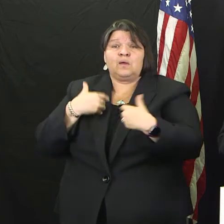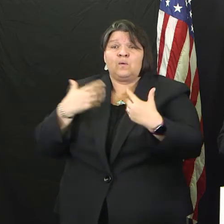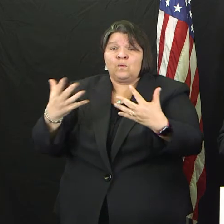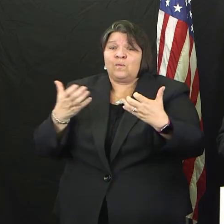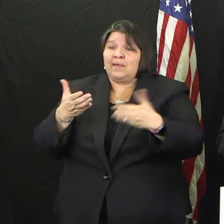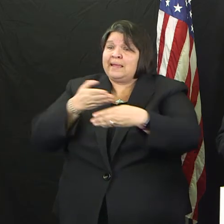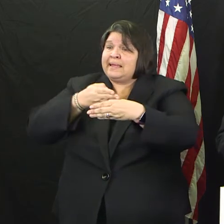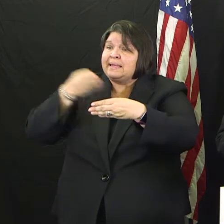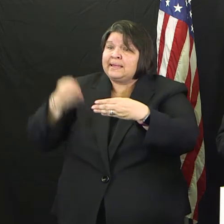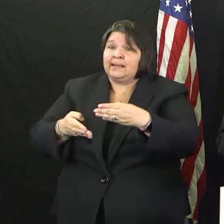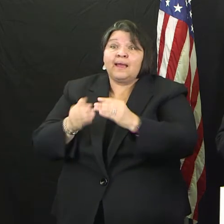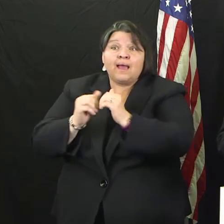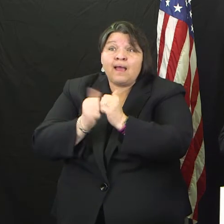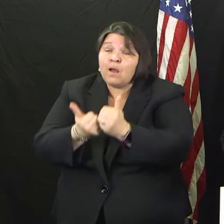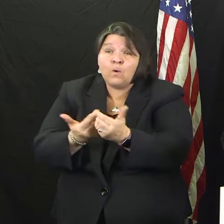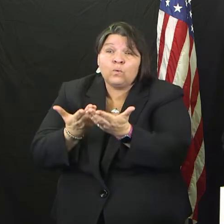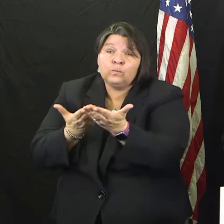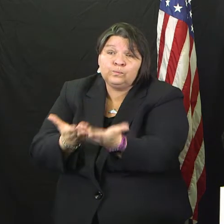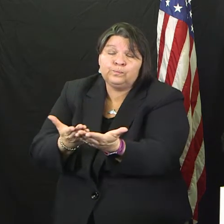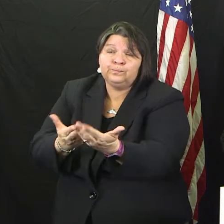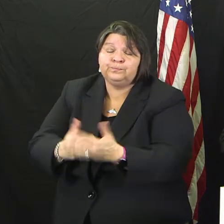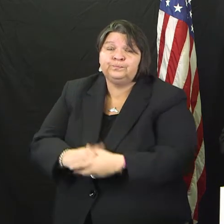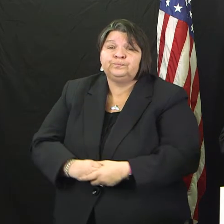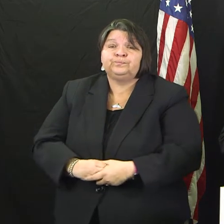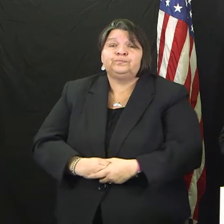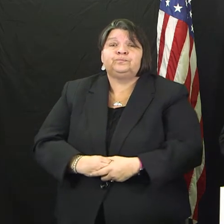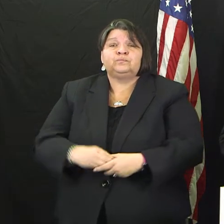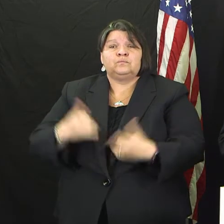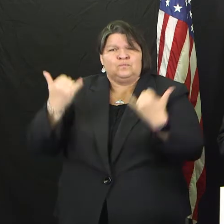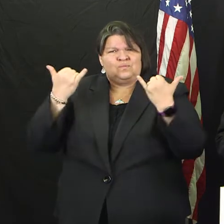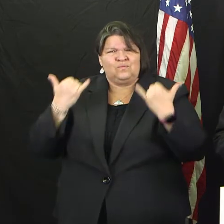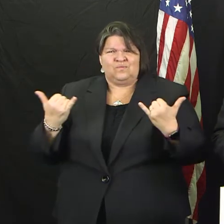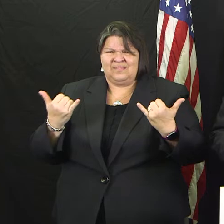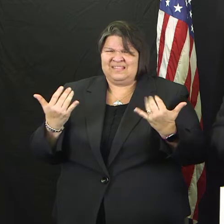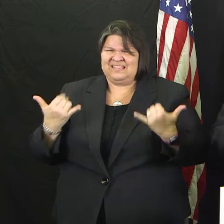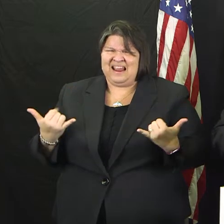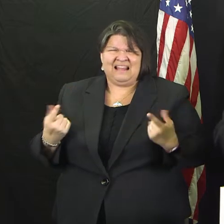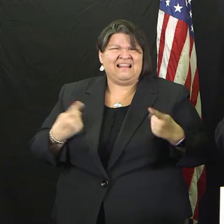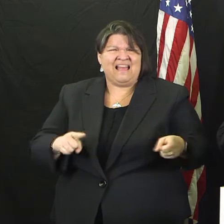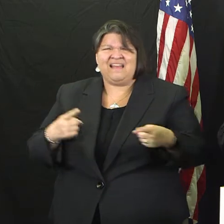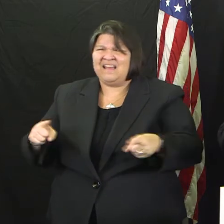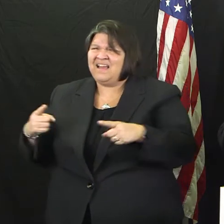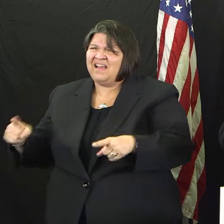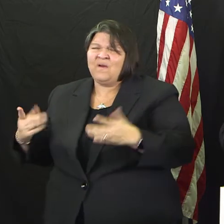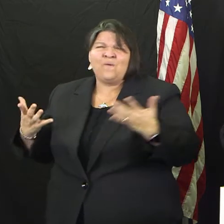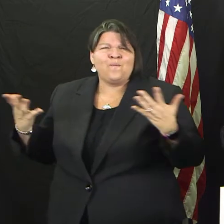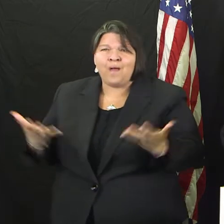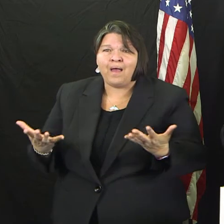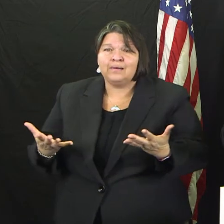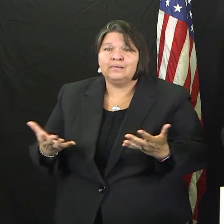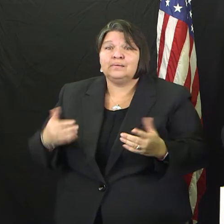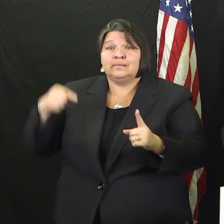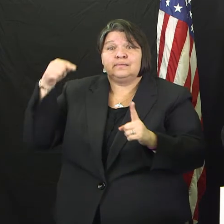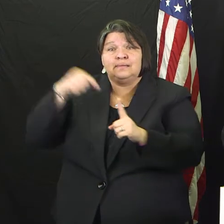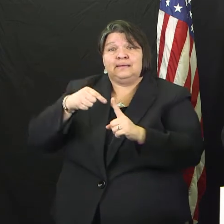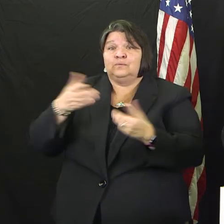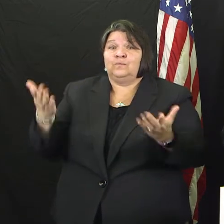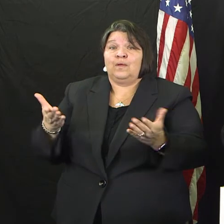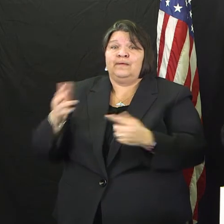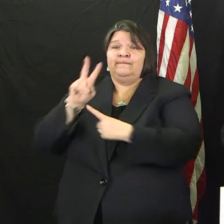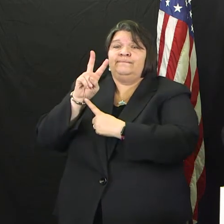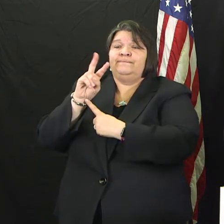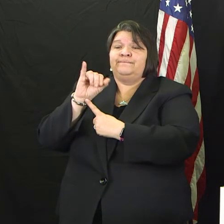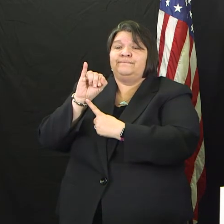to the nitty-gritty of what's going on at this juncture in time. And that is, this virus does not discriminate.